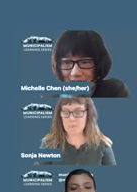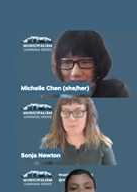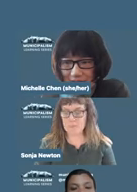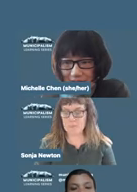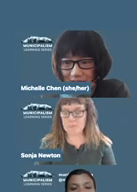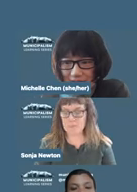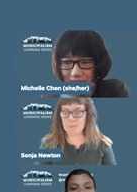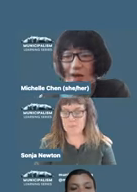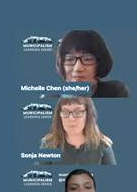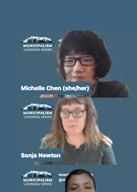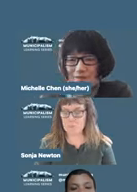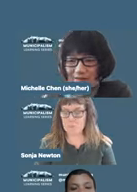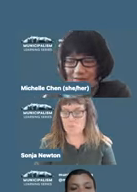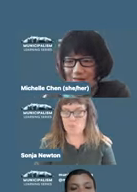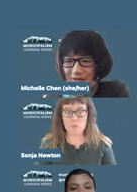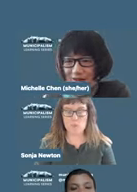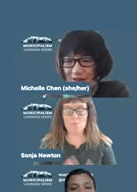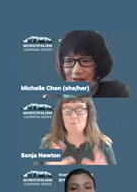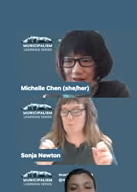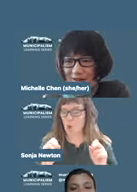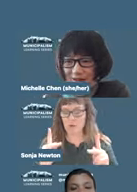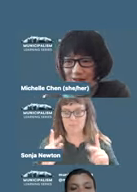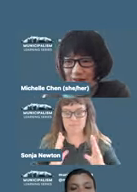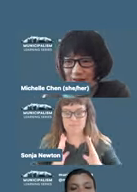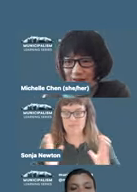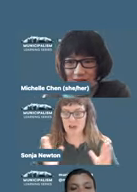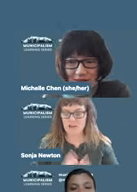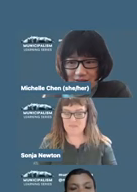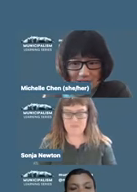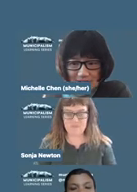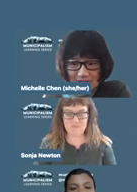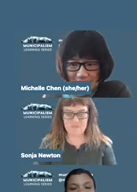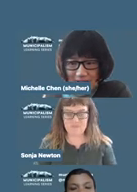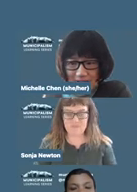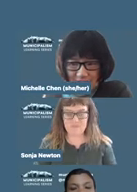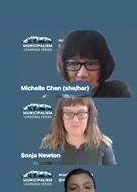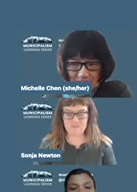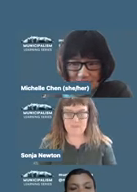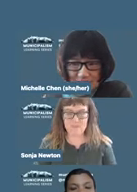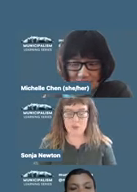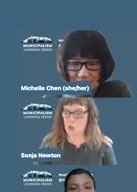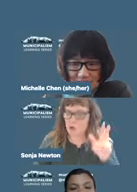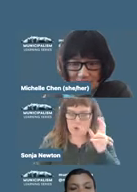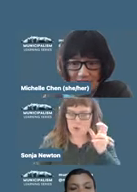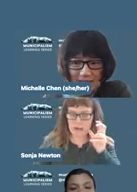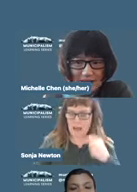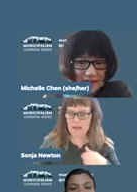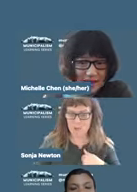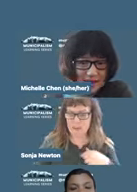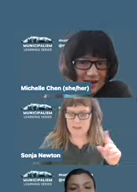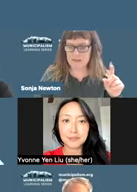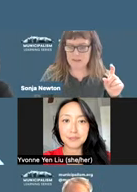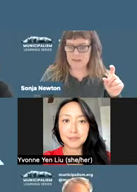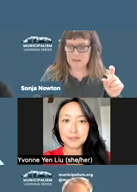So, okay, that's fine. I'm trying to speak. You're not able to hear me? I